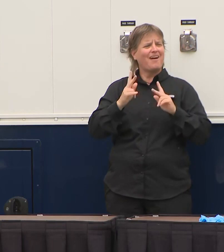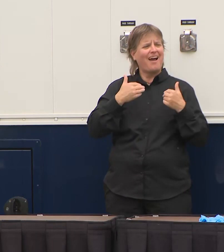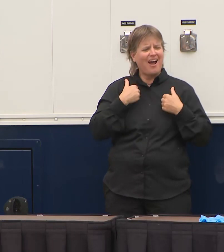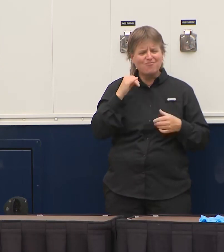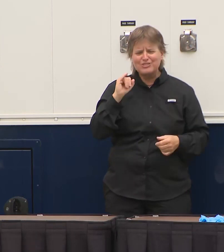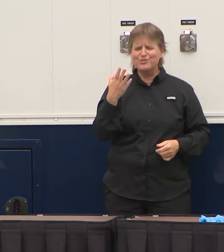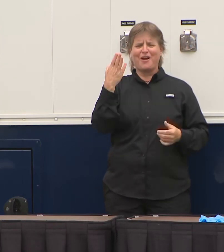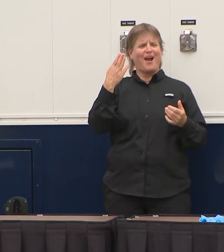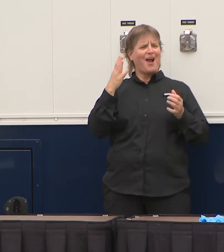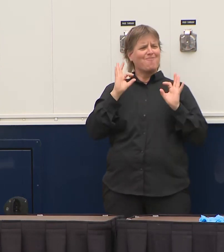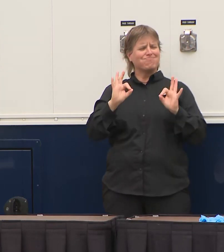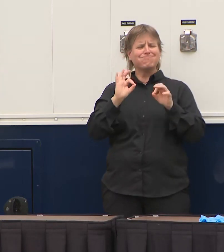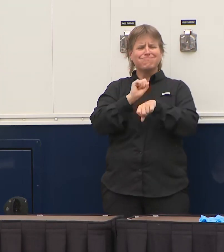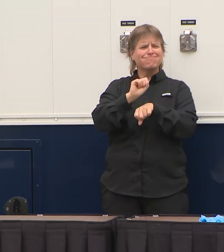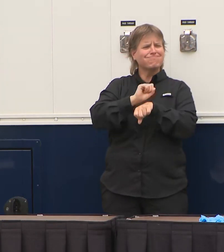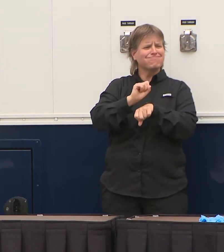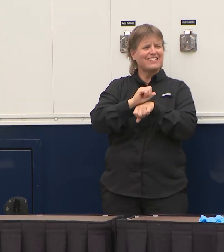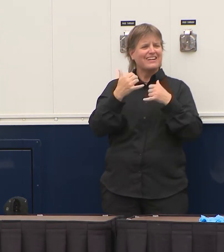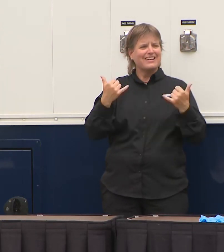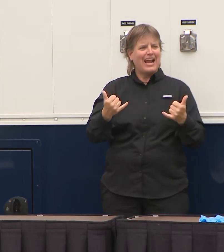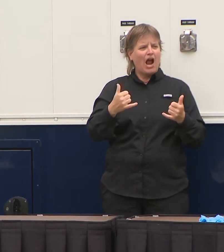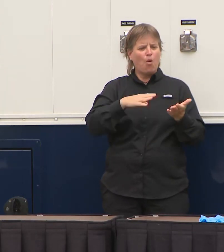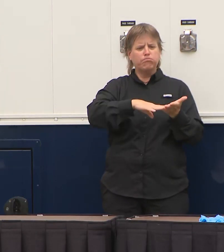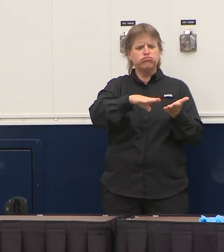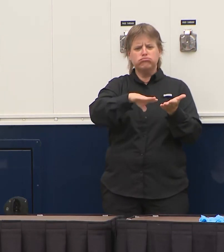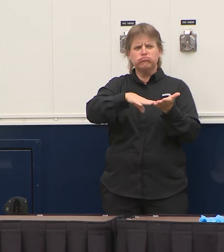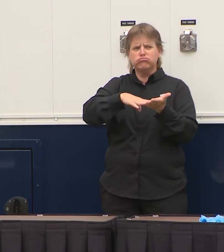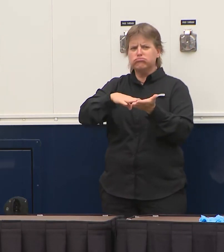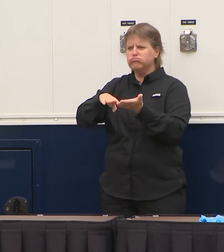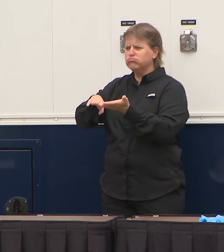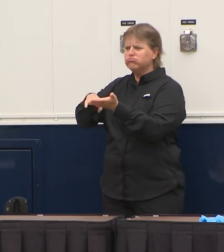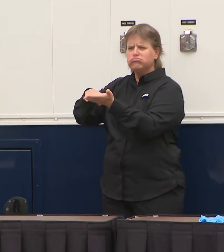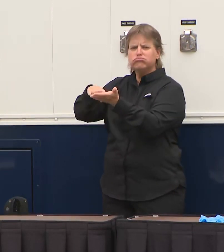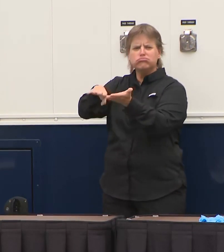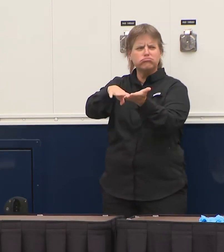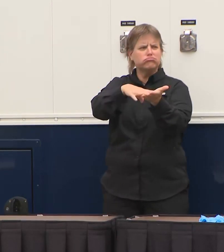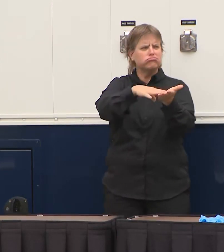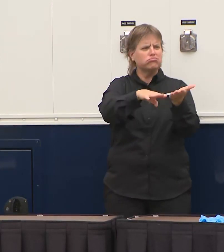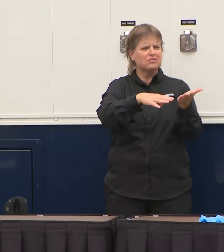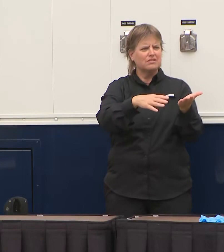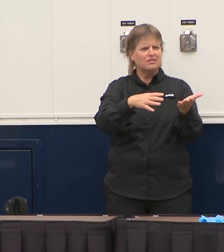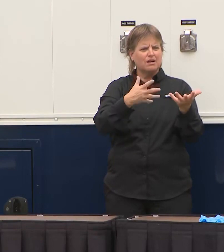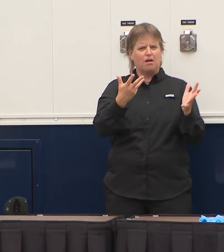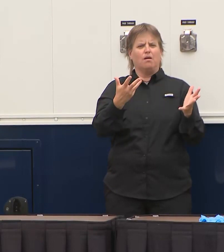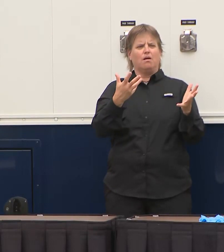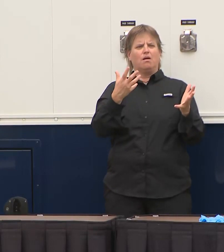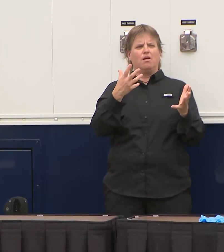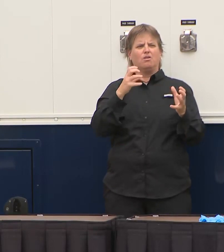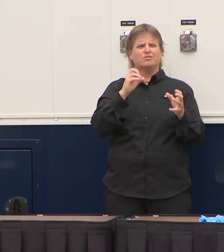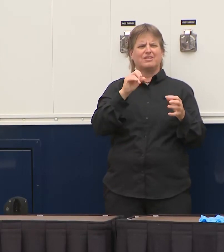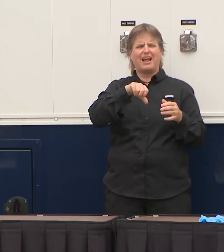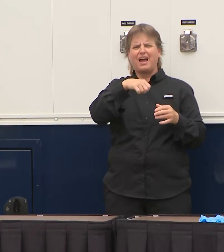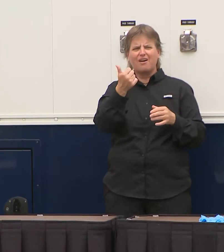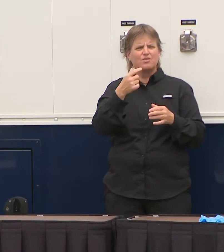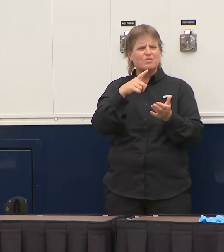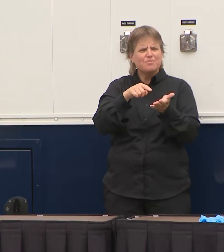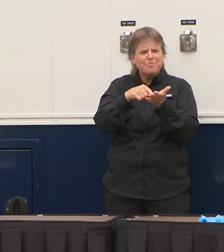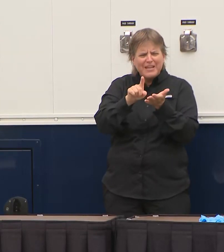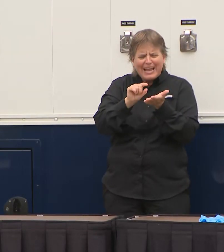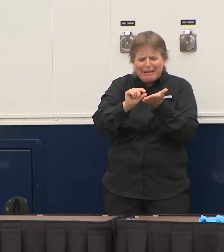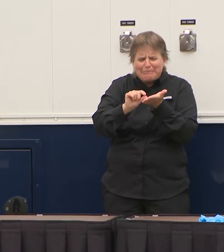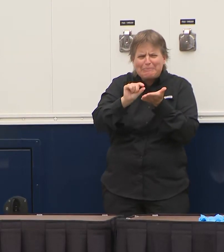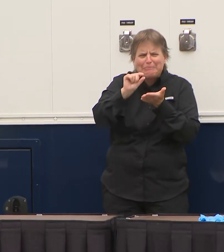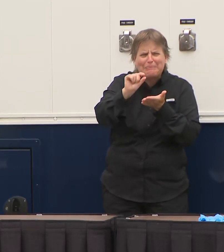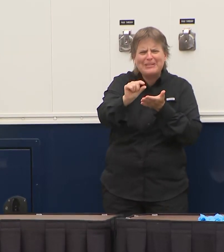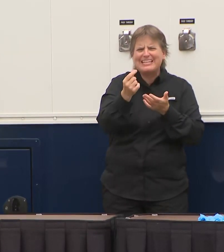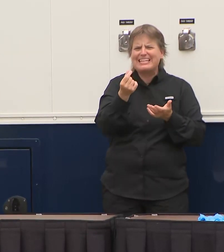now they're furloughed some will be some have already been fired there's other places where maybe they pay you for a little bit but some some of them are going